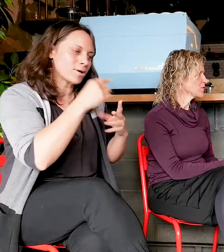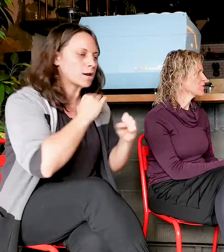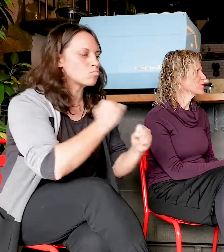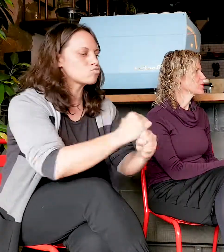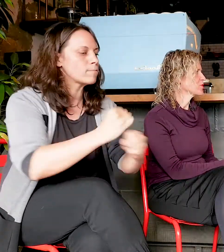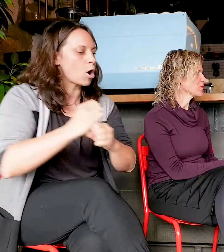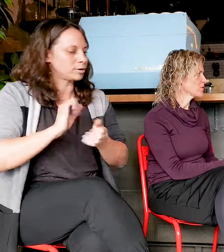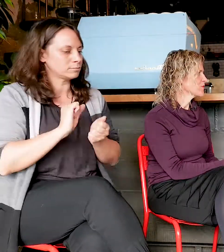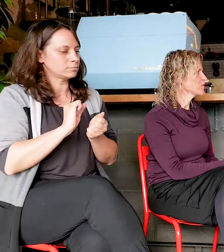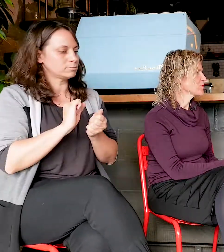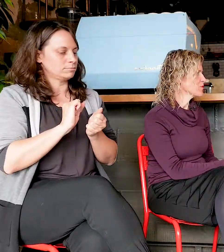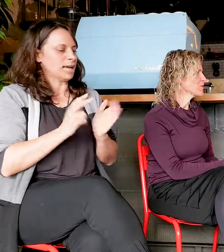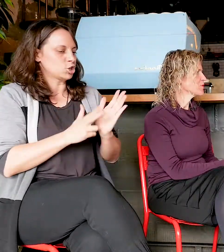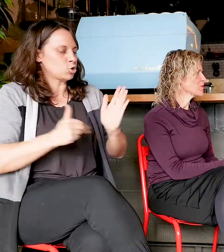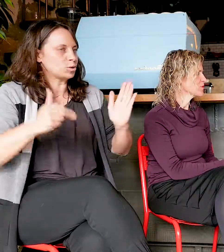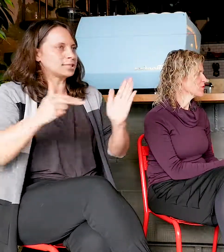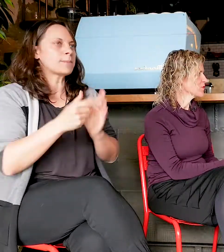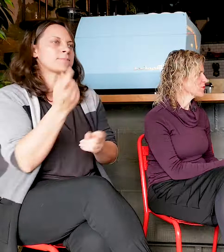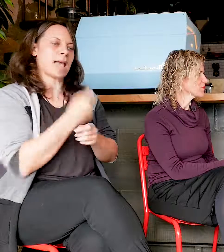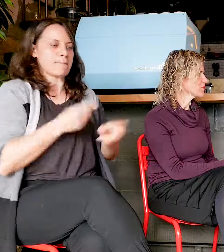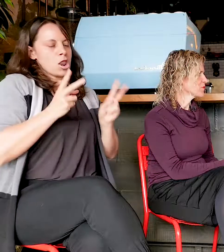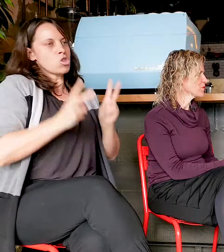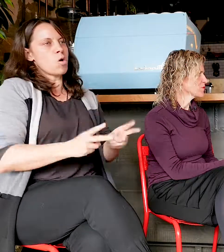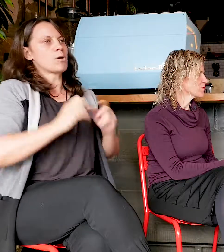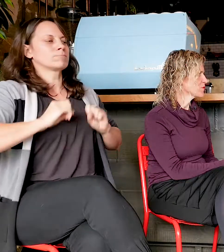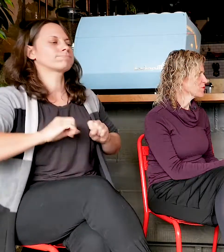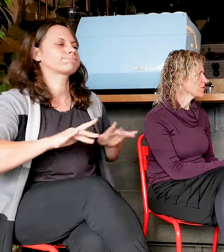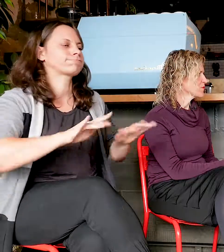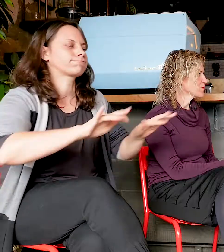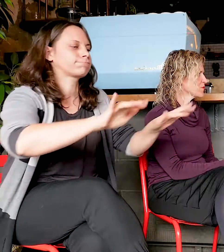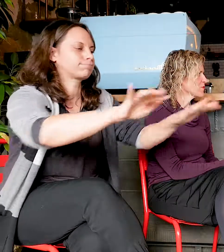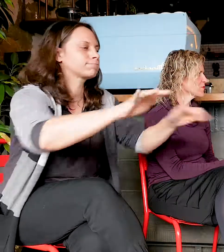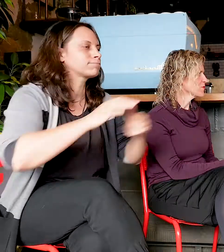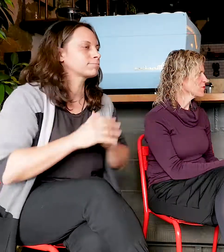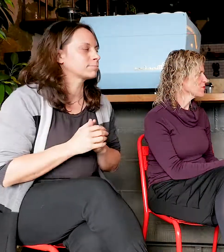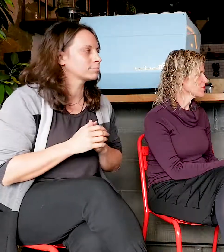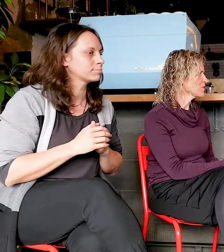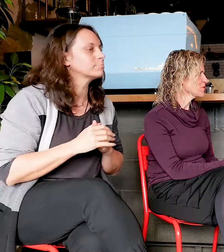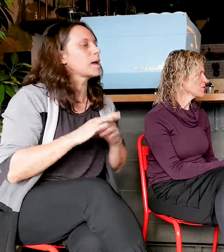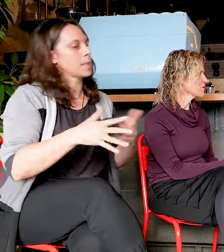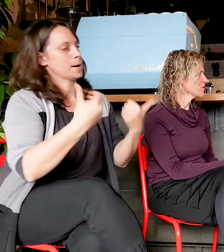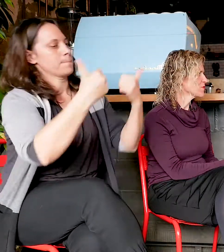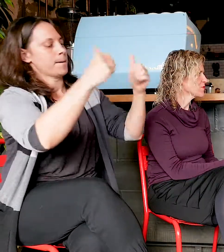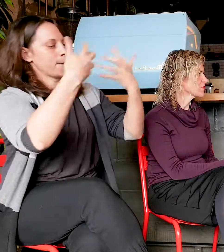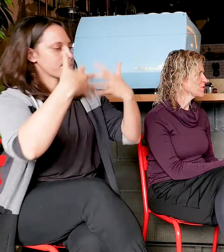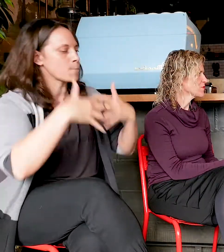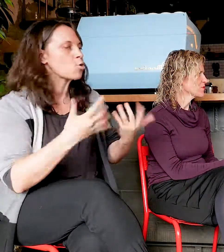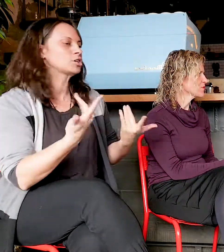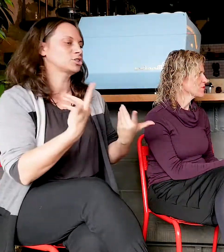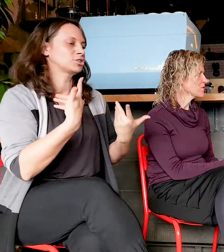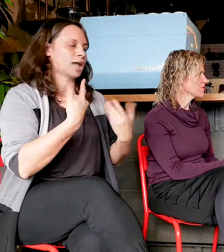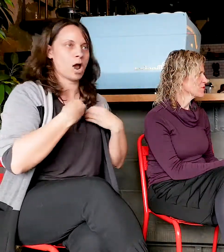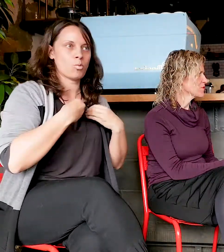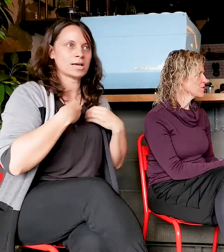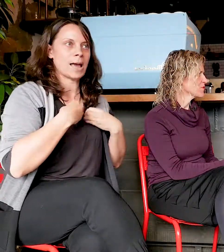normalised in society. And from that really sort of grew merge and the concept of having this sort of two worlds come together.